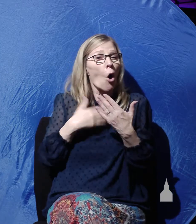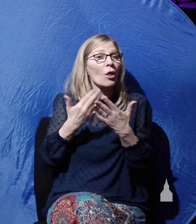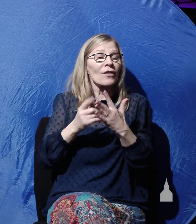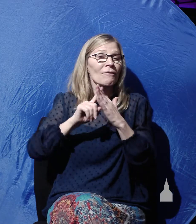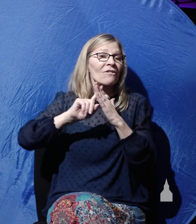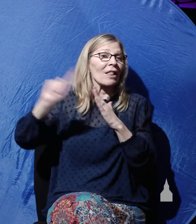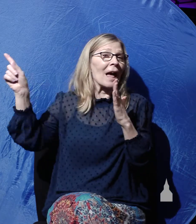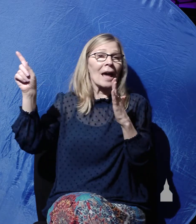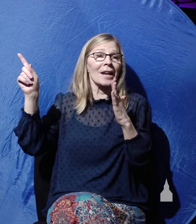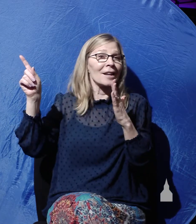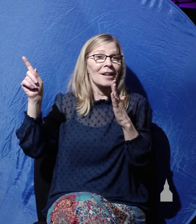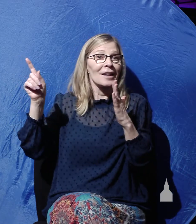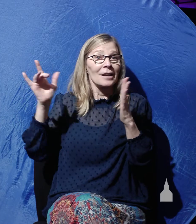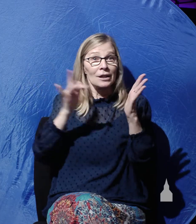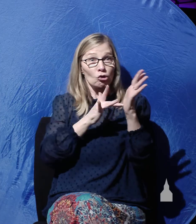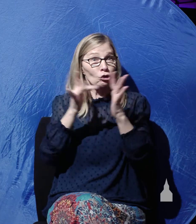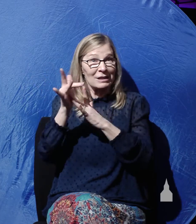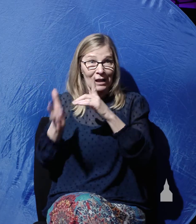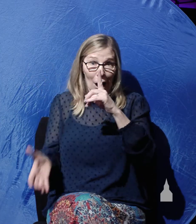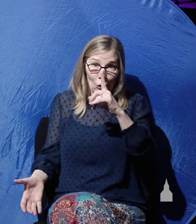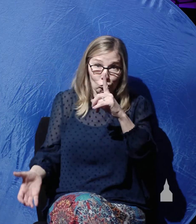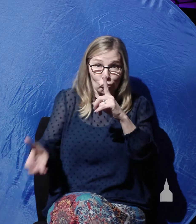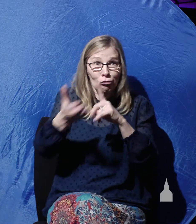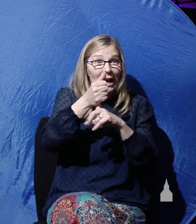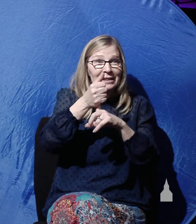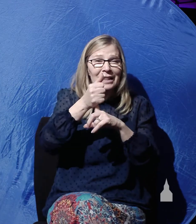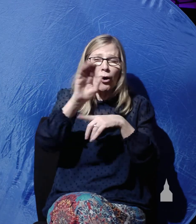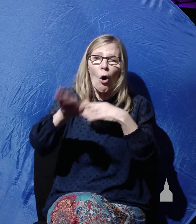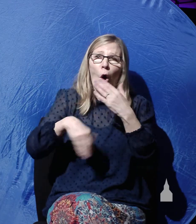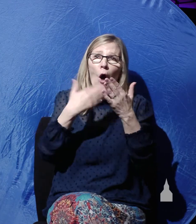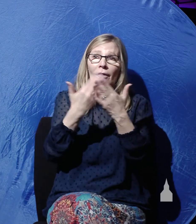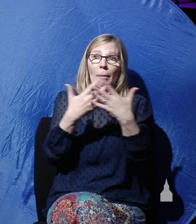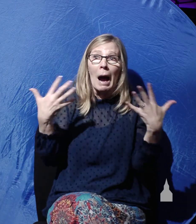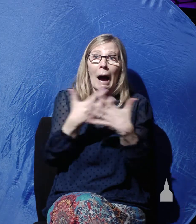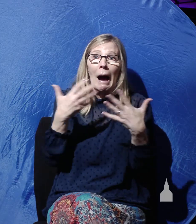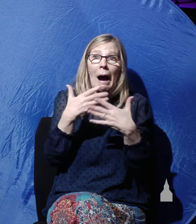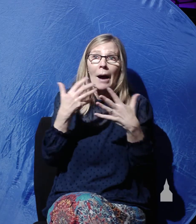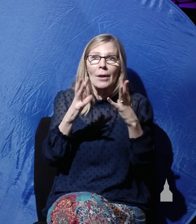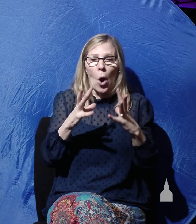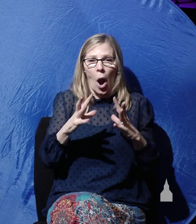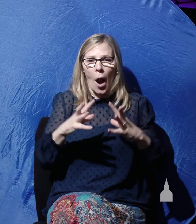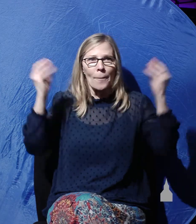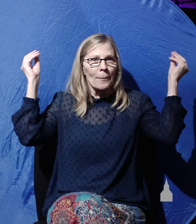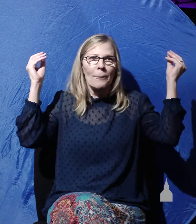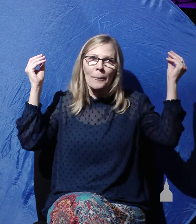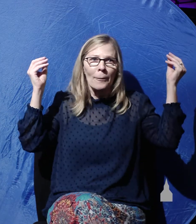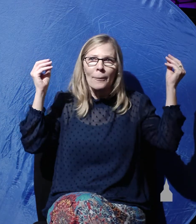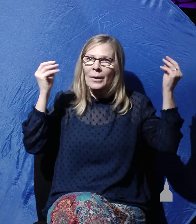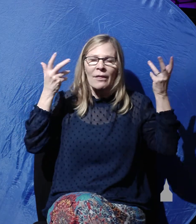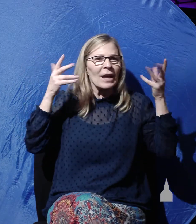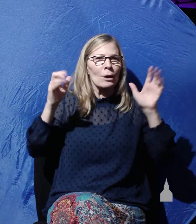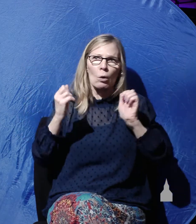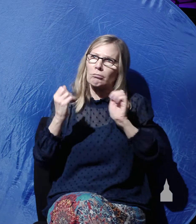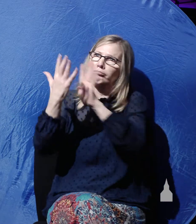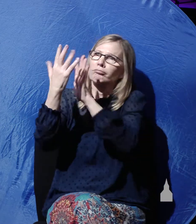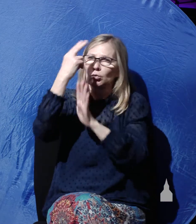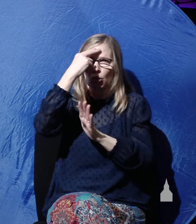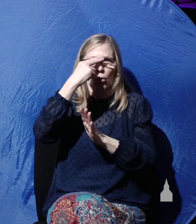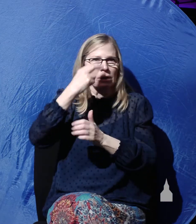the scene when Jesus was arrested. All of them. They weren't about to take on the Roman soldiers, but that is exactly what they would have had